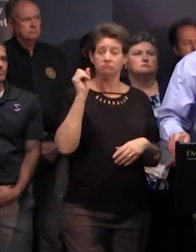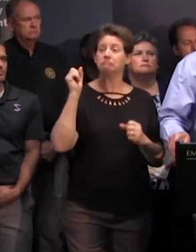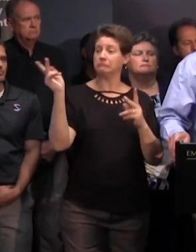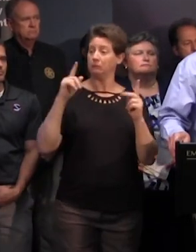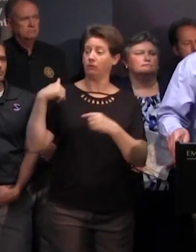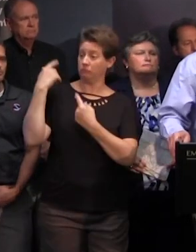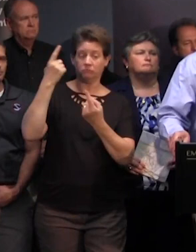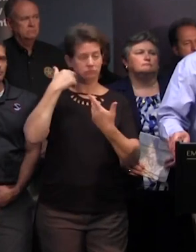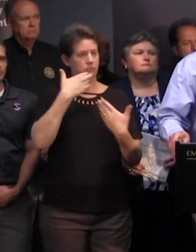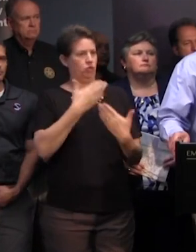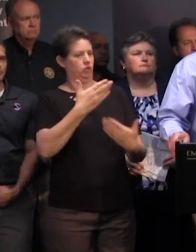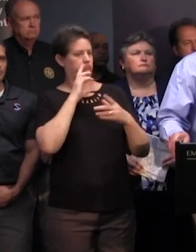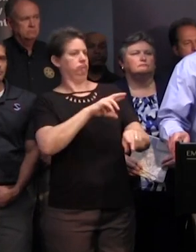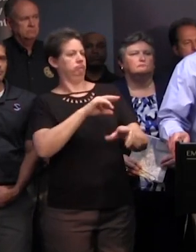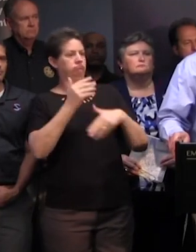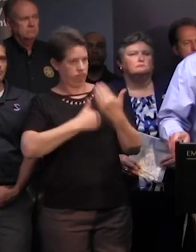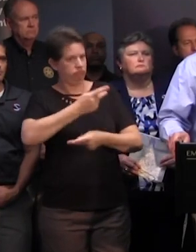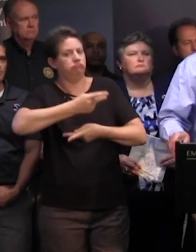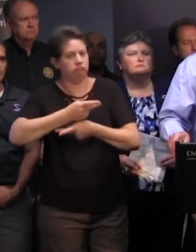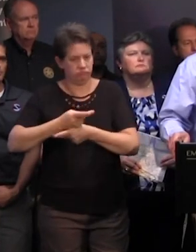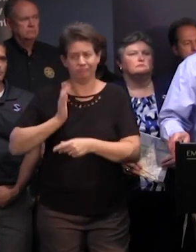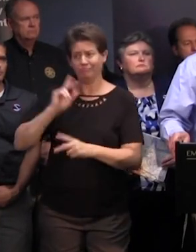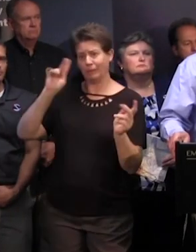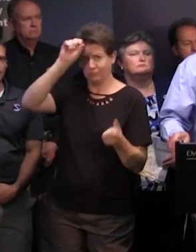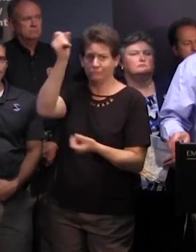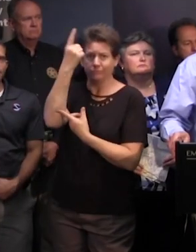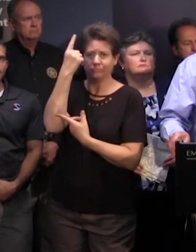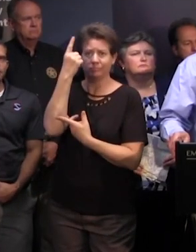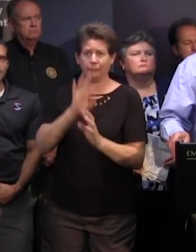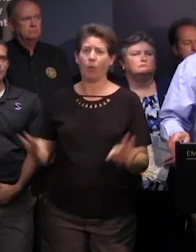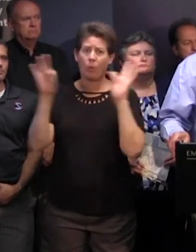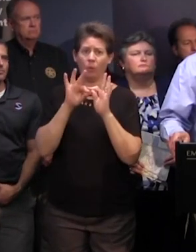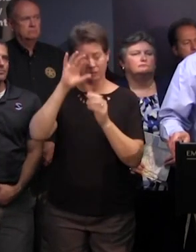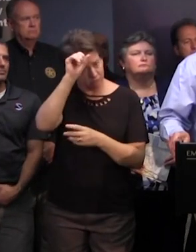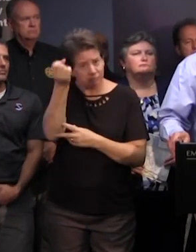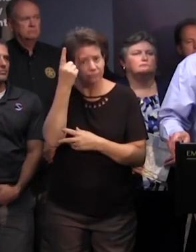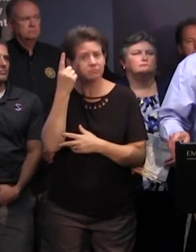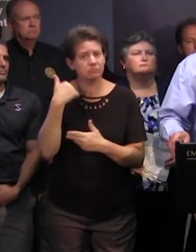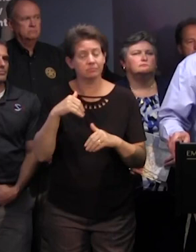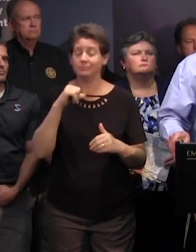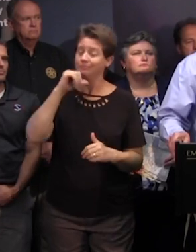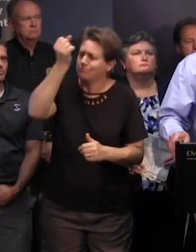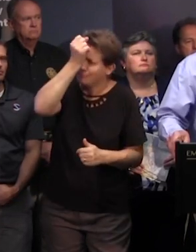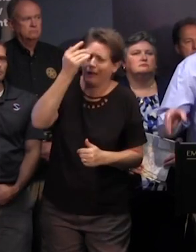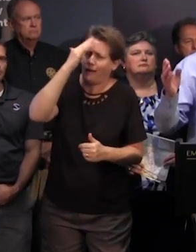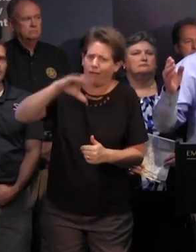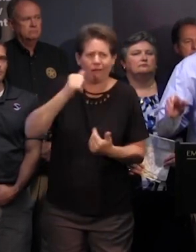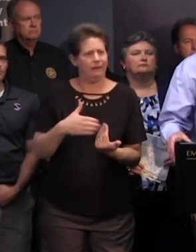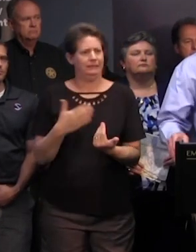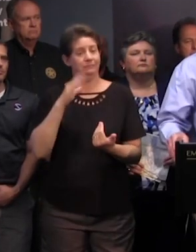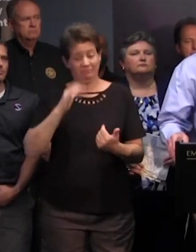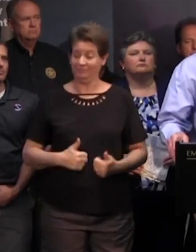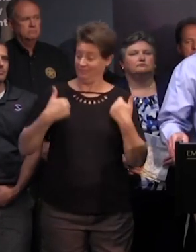over the years indicates that that our people understand what's what's at stake they understand that it's inconvenient living